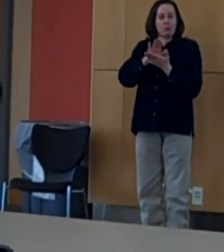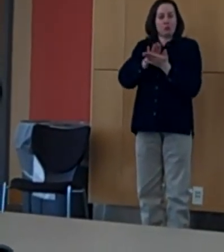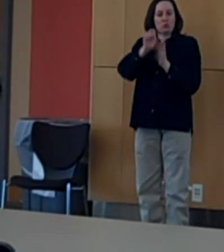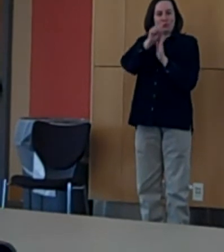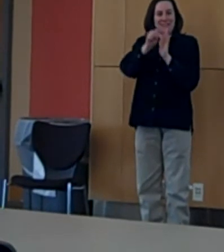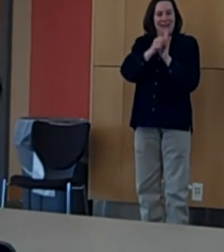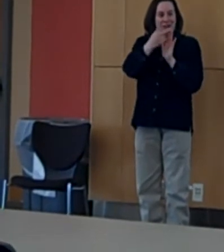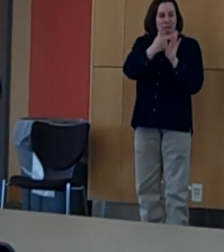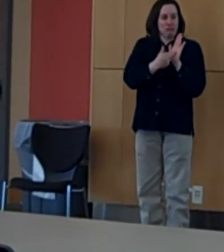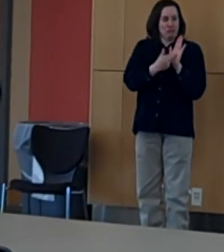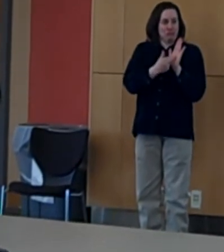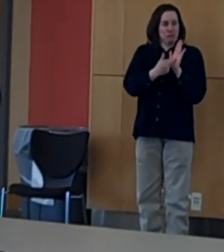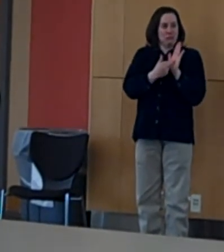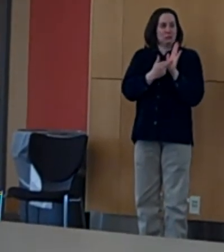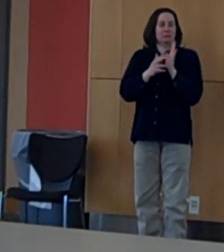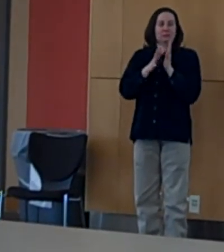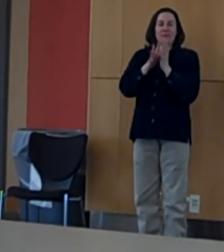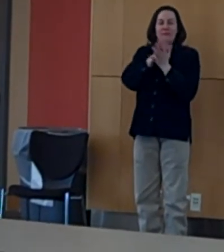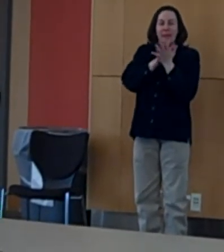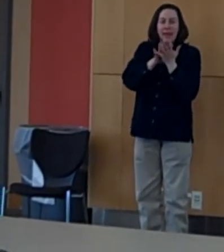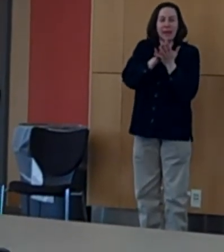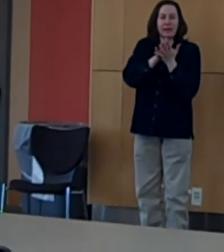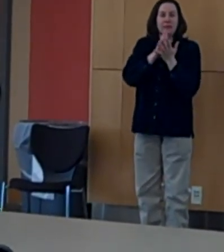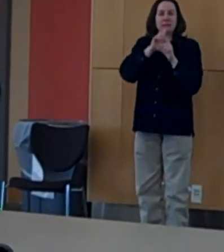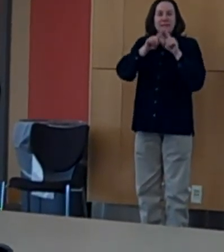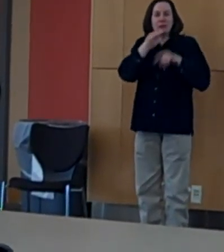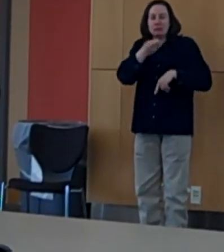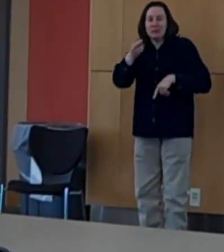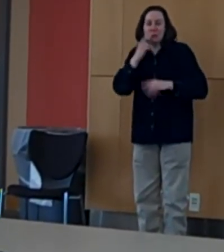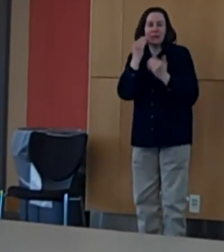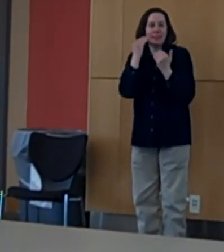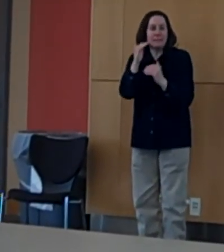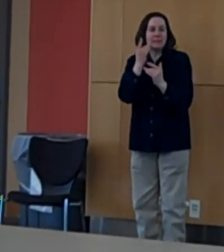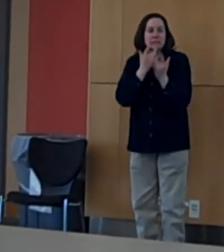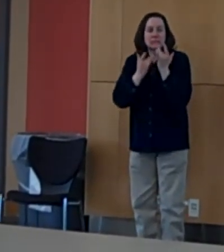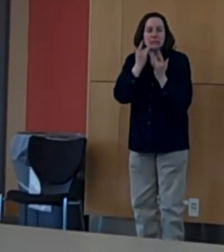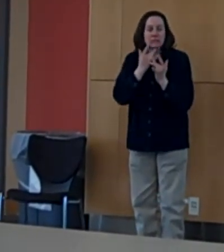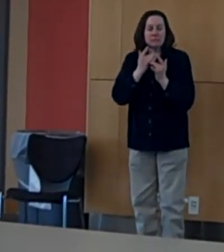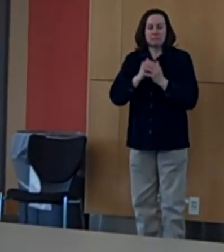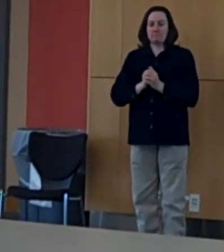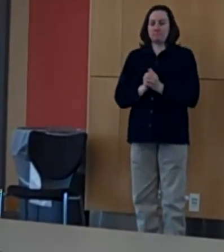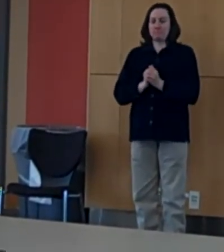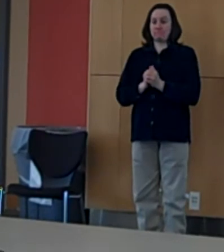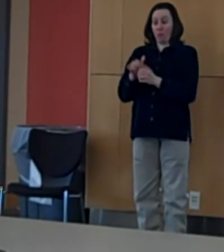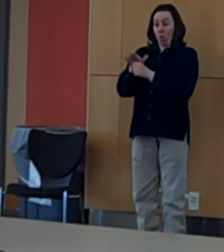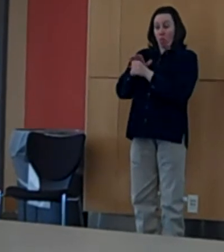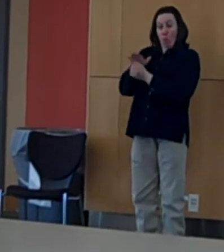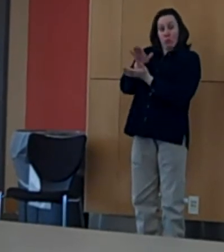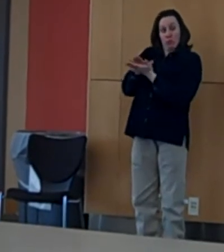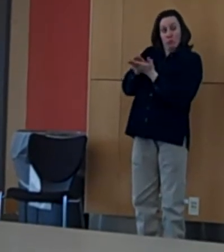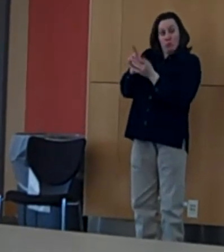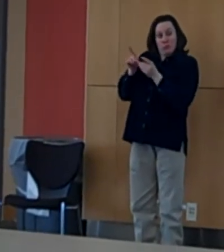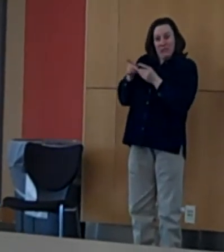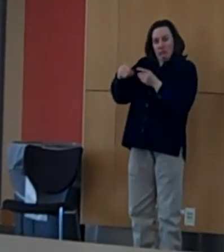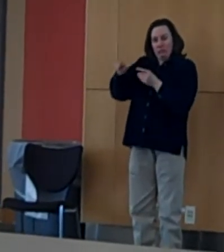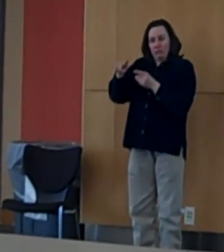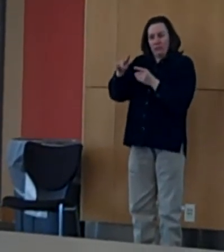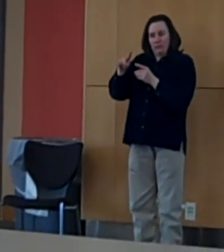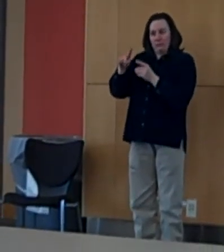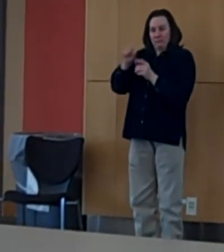made with limited resources, local school district personnel are delegated, and the state